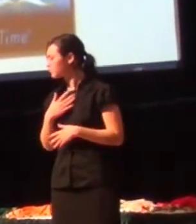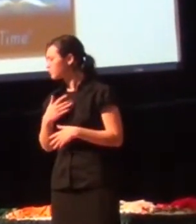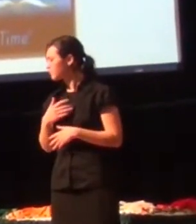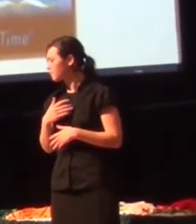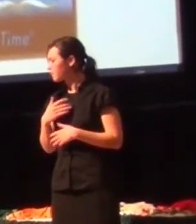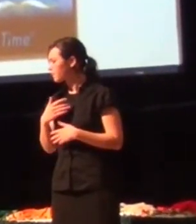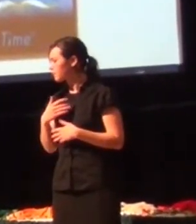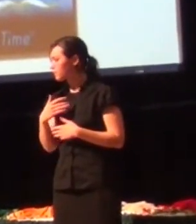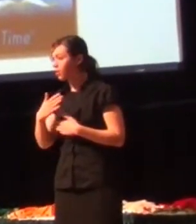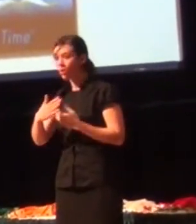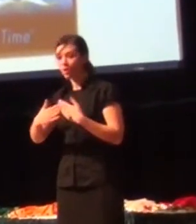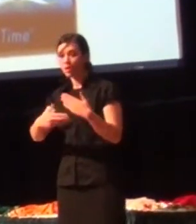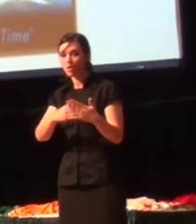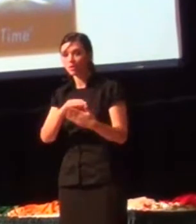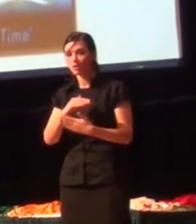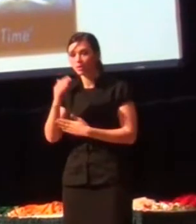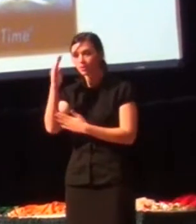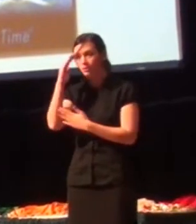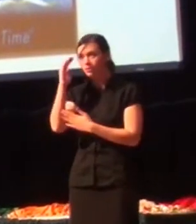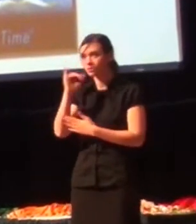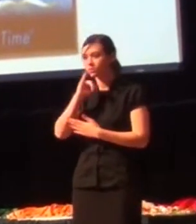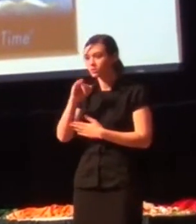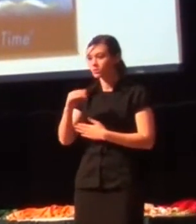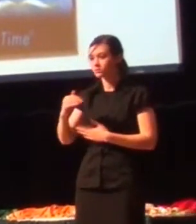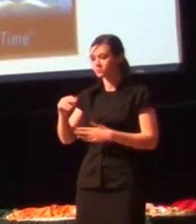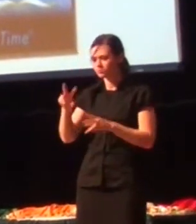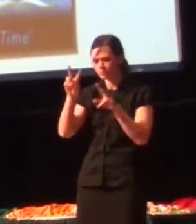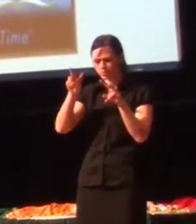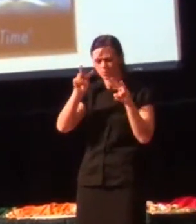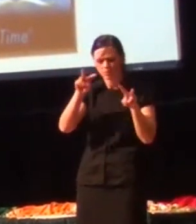And all I know is searching for self-satisfaction.